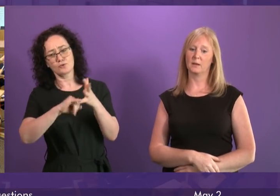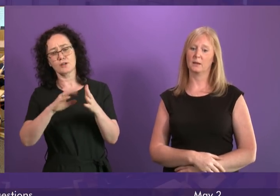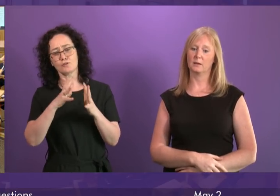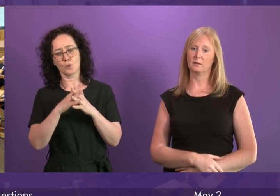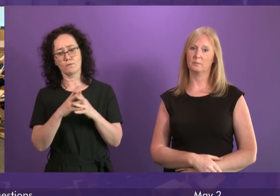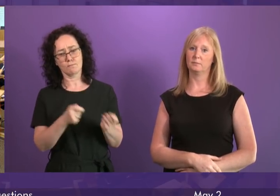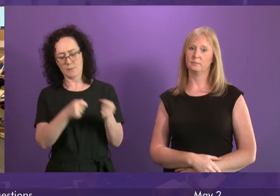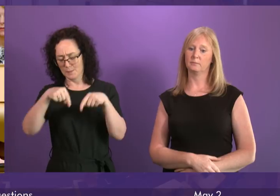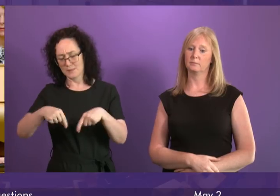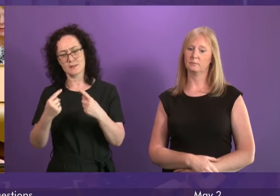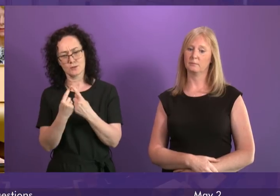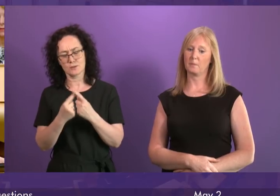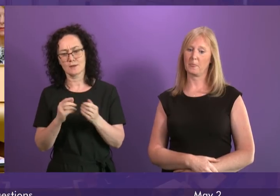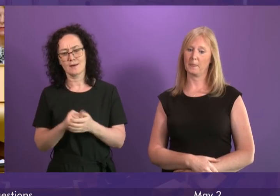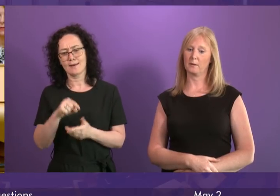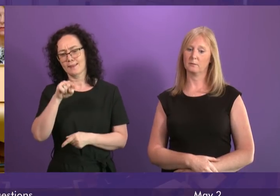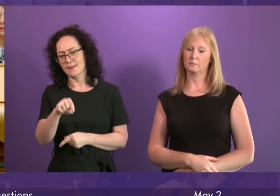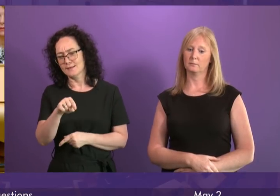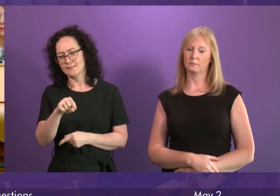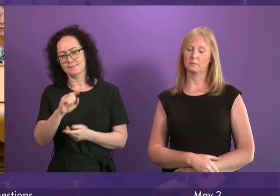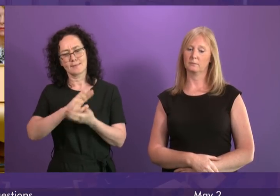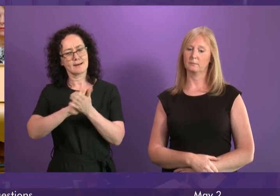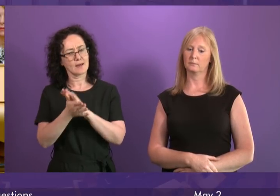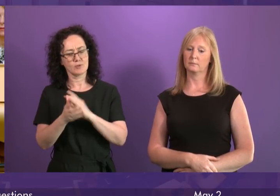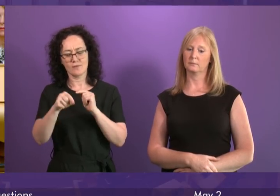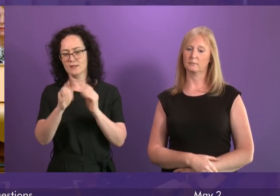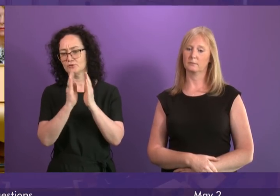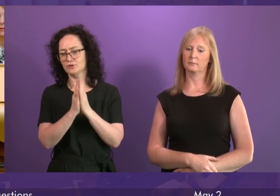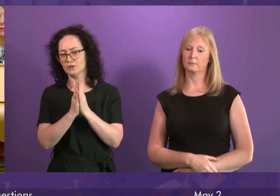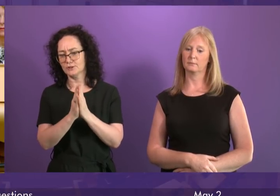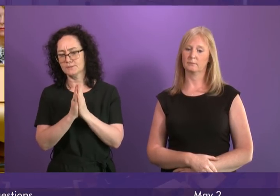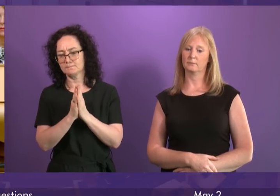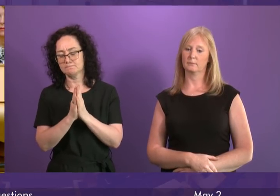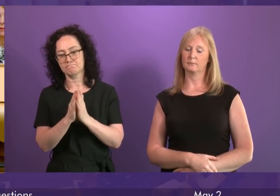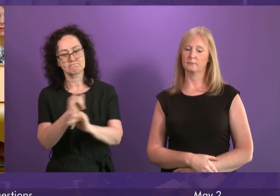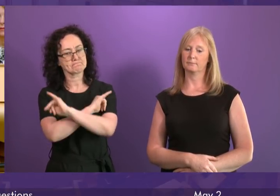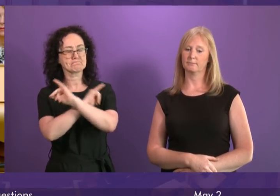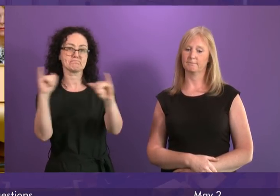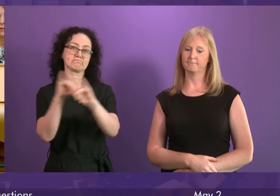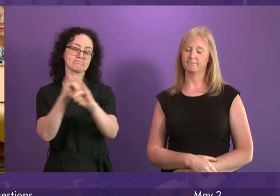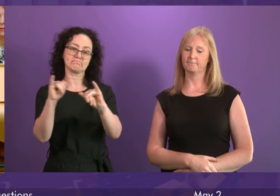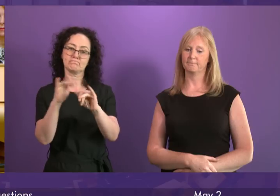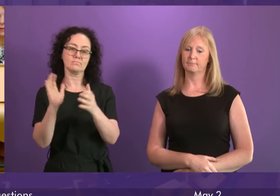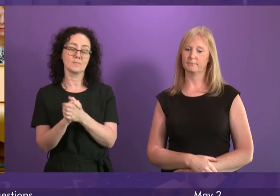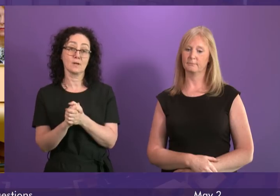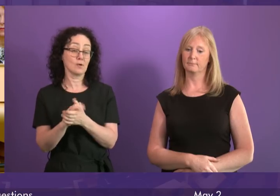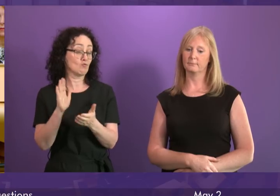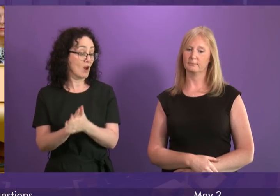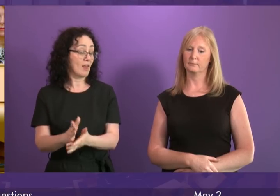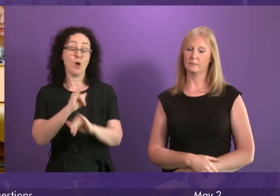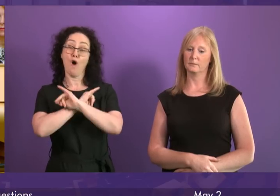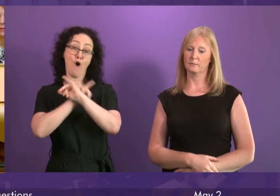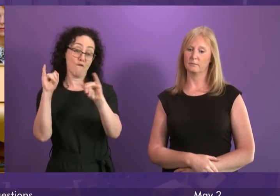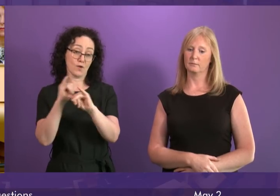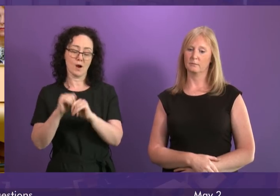raising this issue? The vandalism of St. Simon's Church is absolutely appalling and a complete outrage and I'm sure